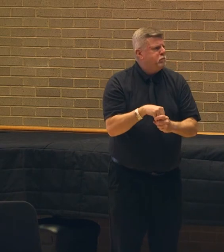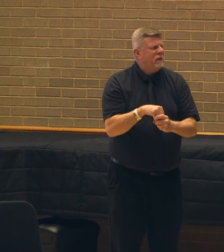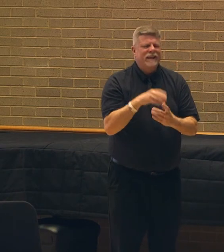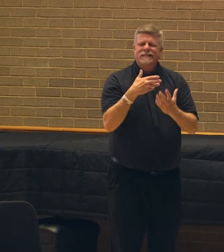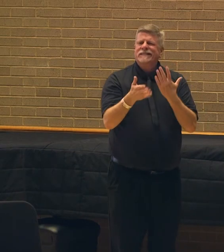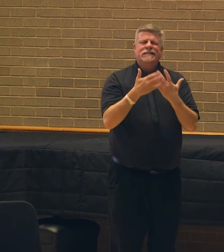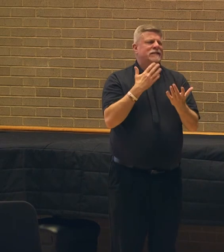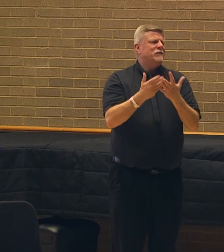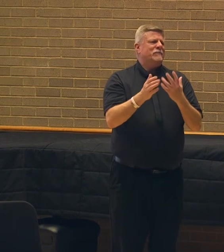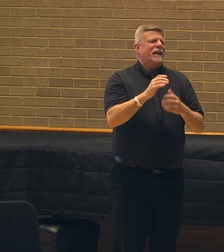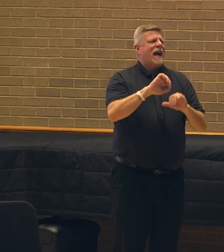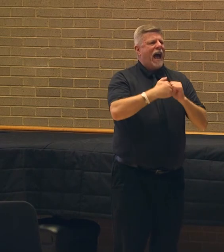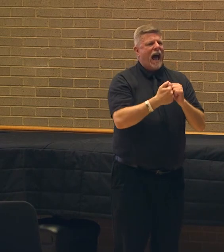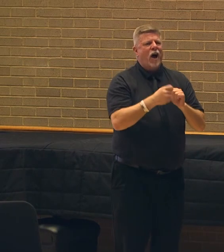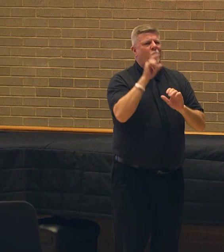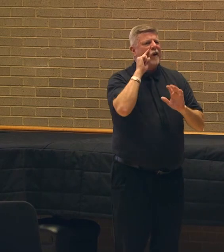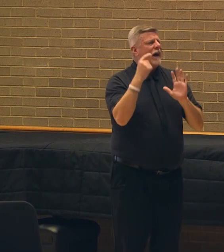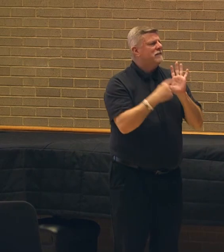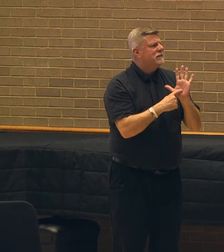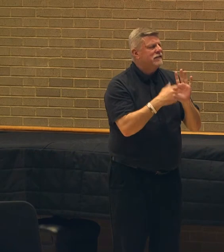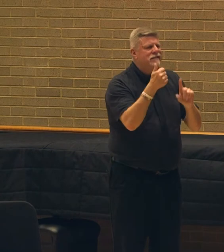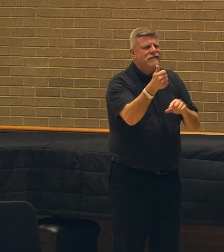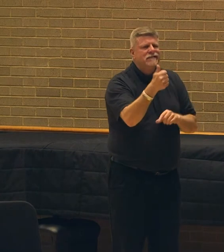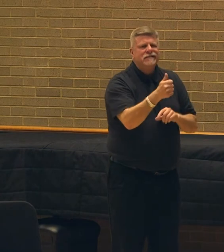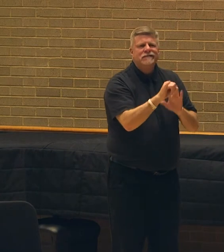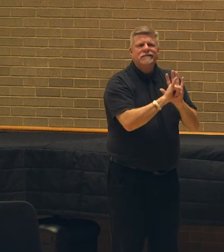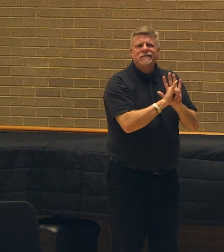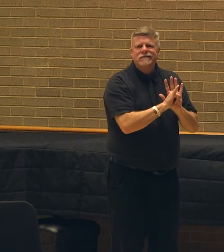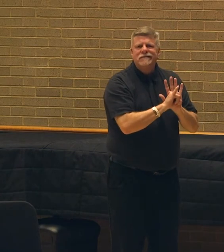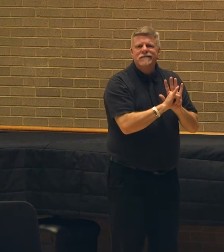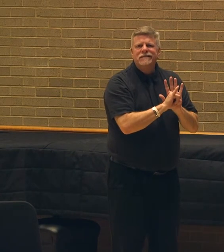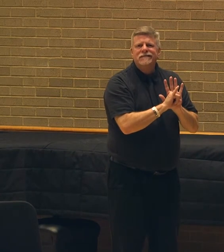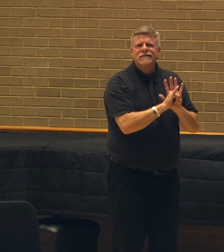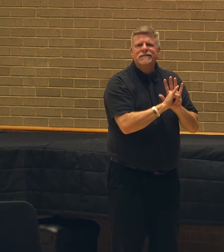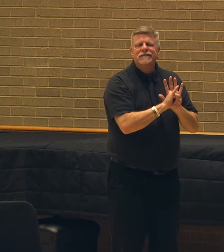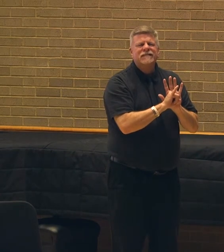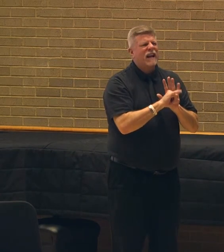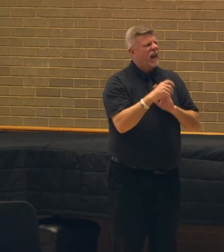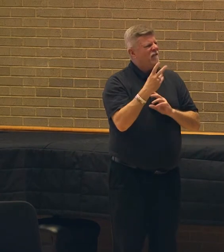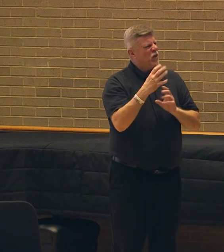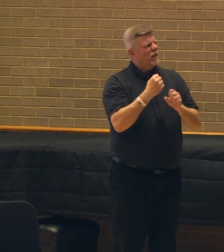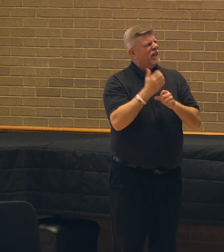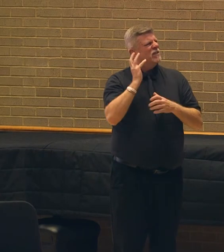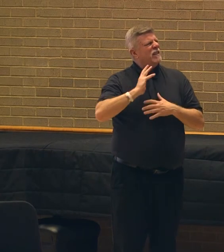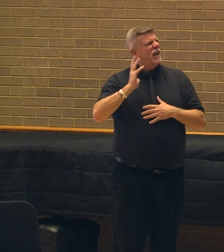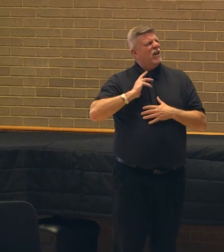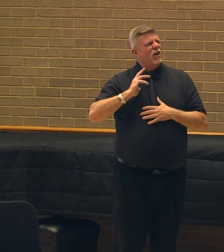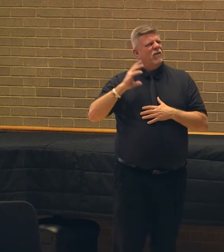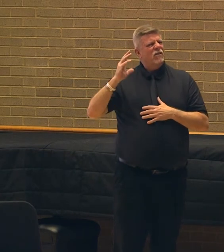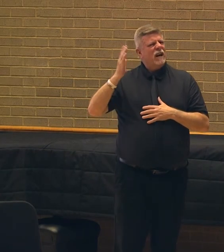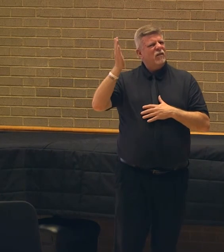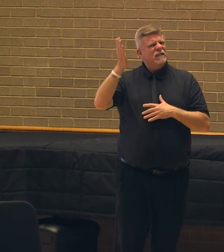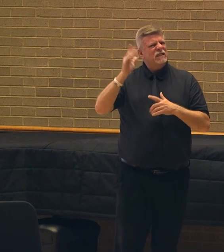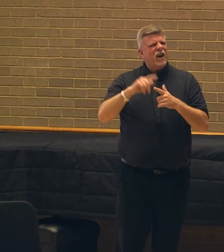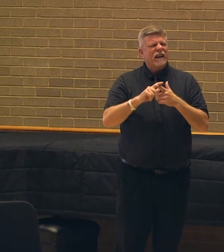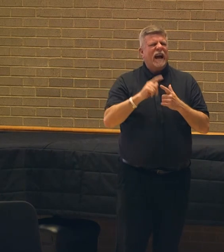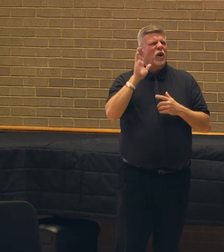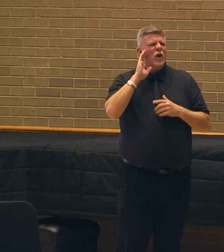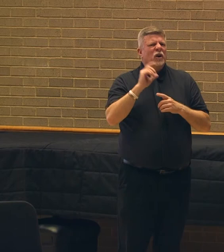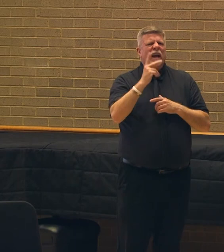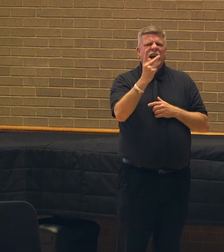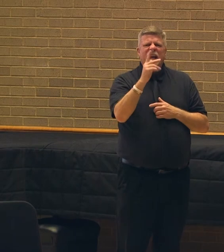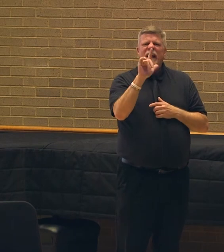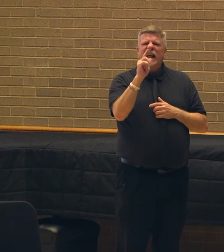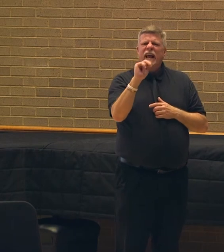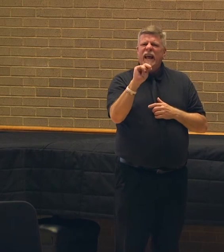In a talk a couple of years ago, I heard a Tlingit writer, T-L-I-N-G-K-I-T,